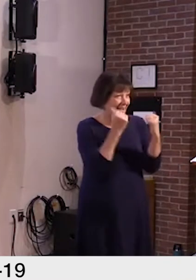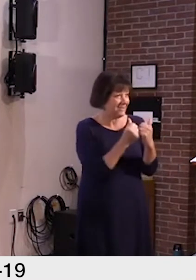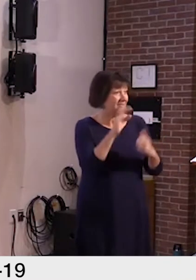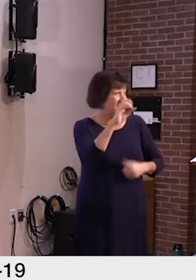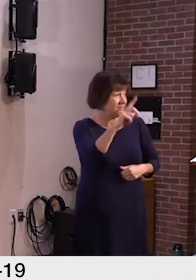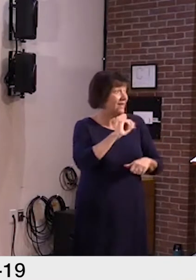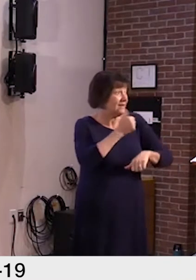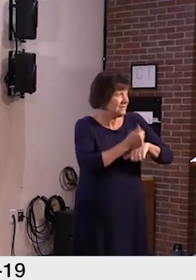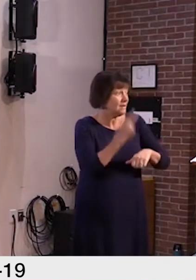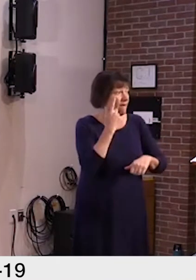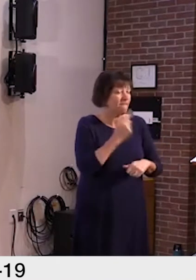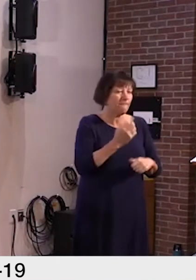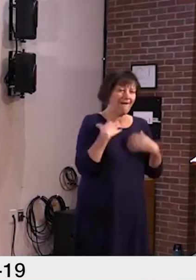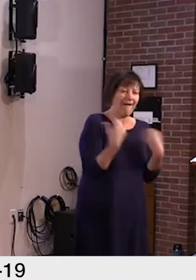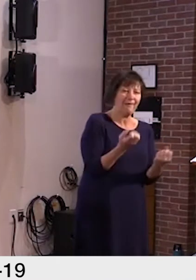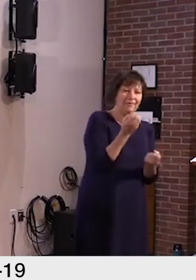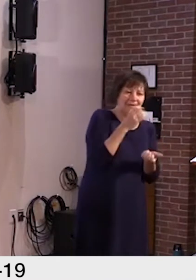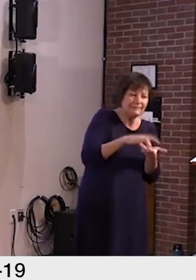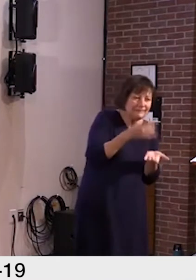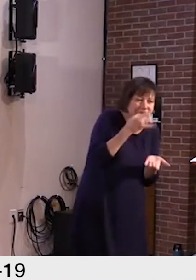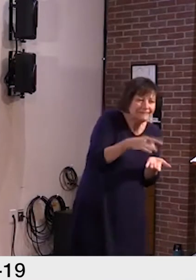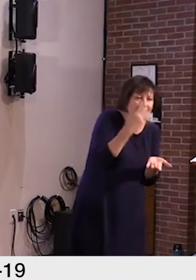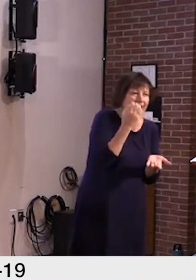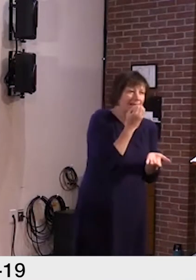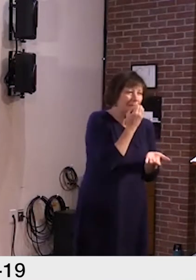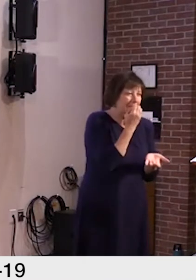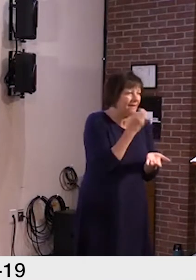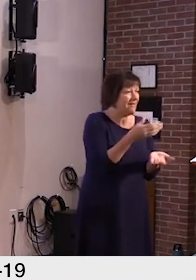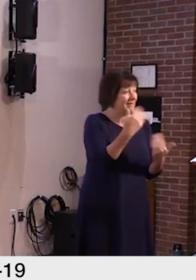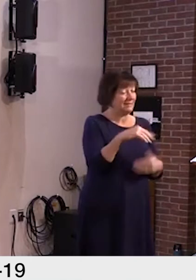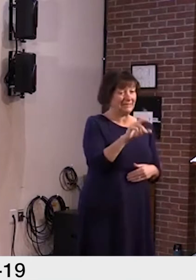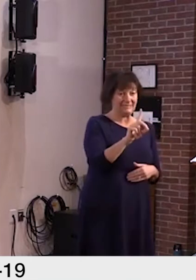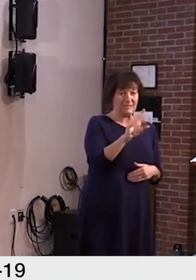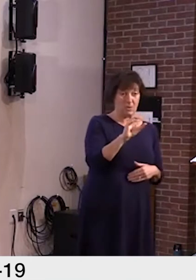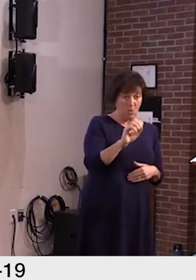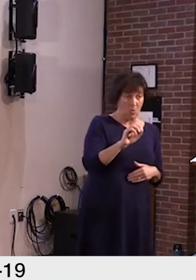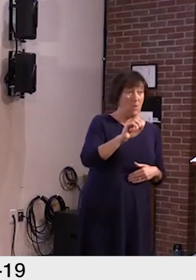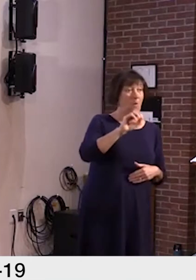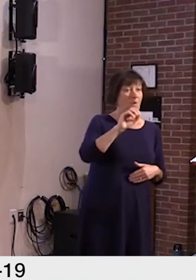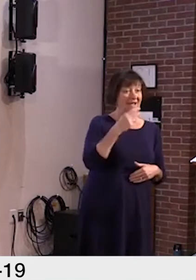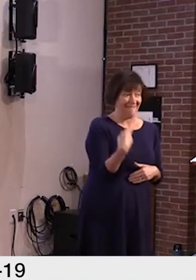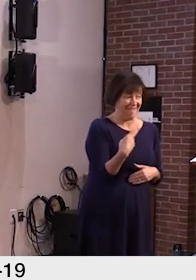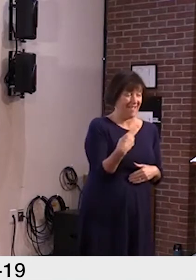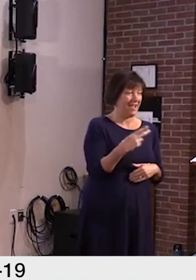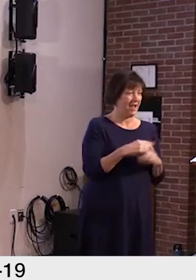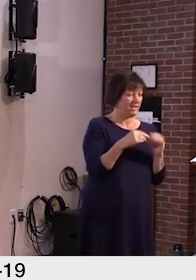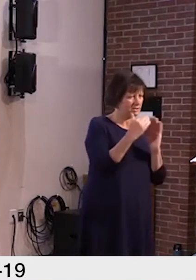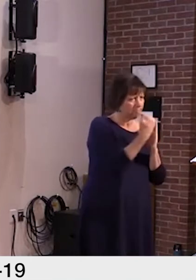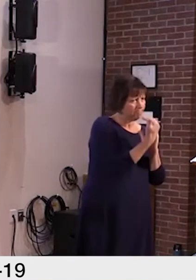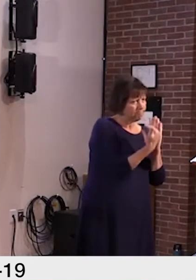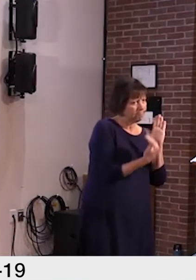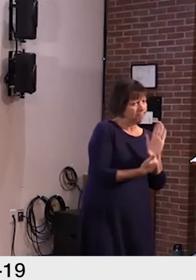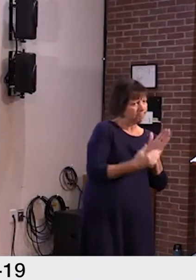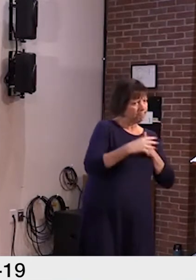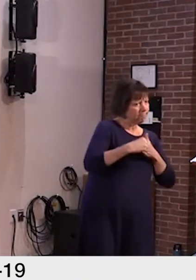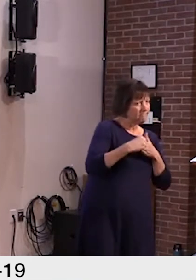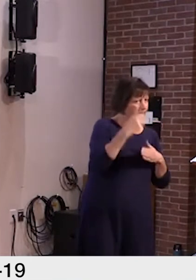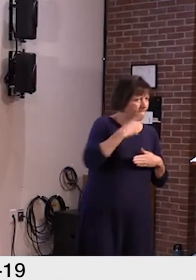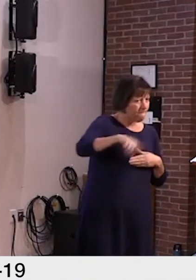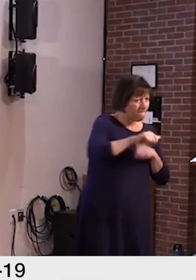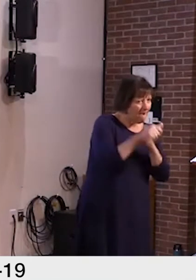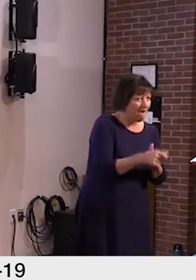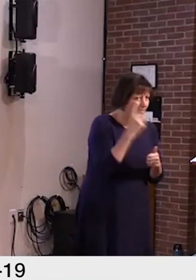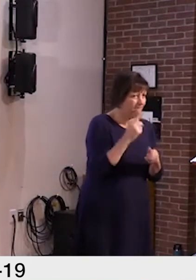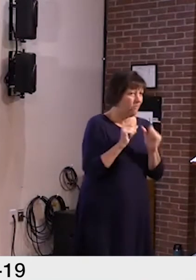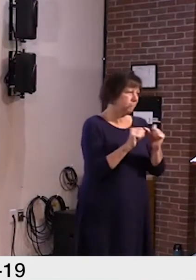snacks and meals. And the Department of Health has provided detailed health and safety guidelines. And they have answered countless questions from hub